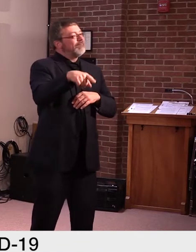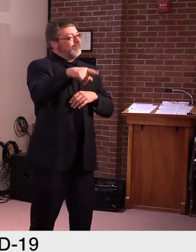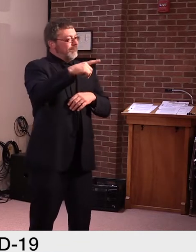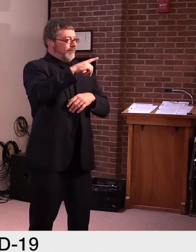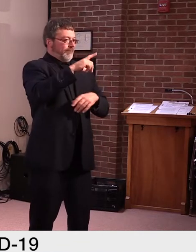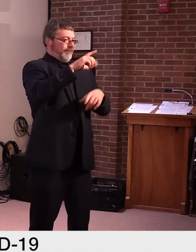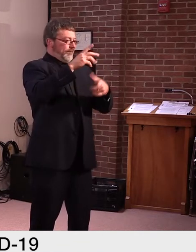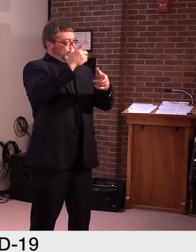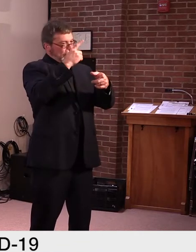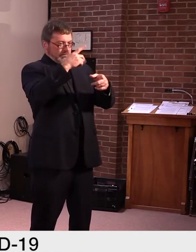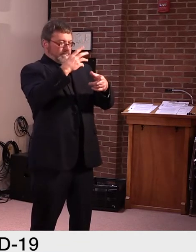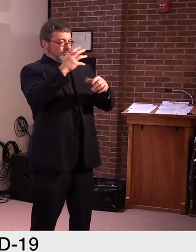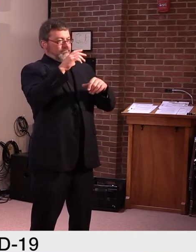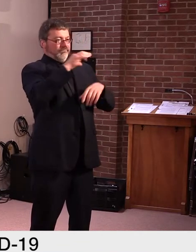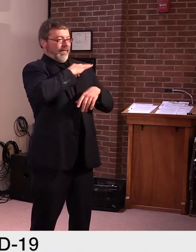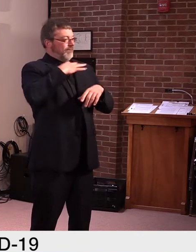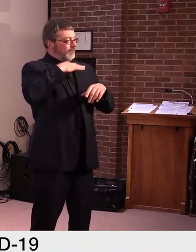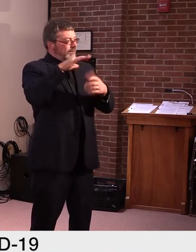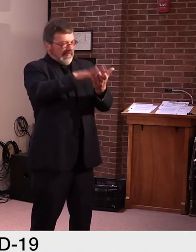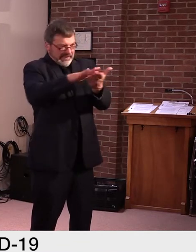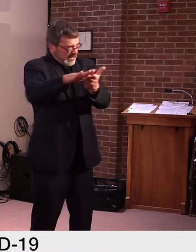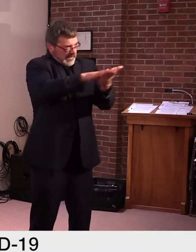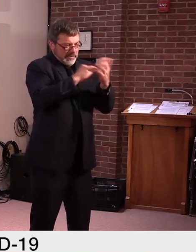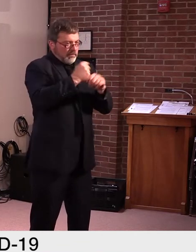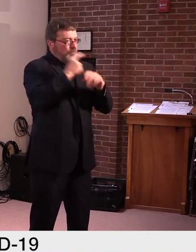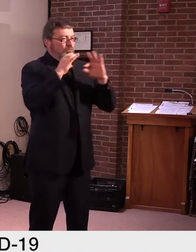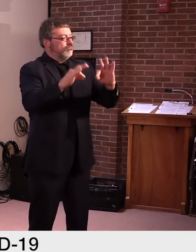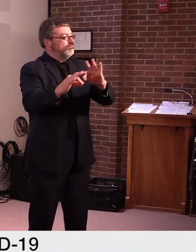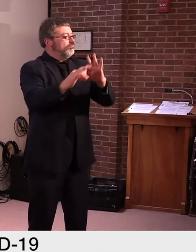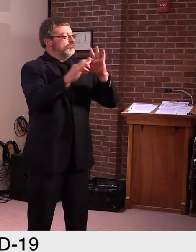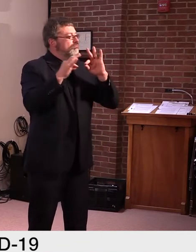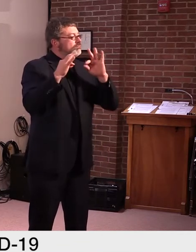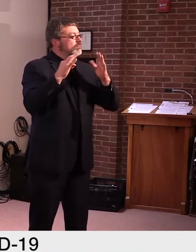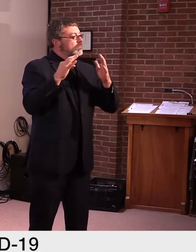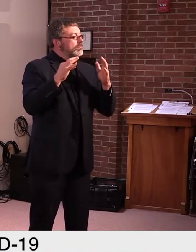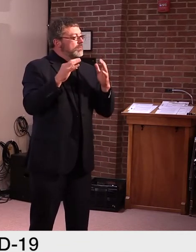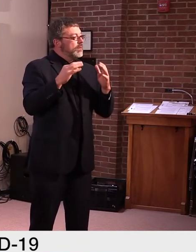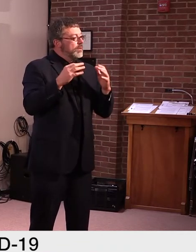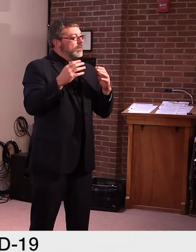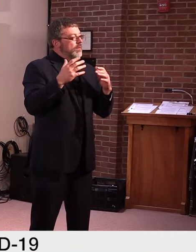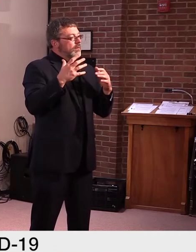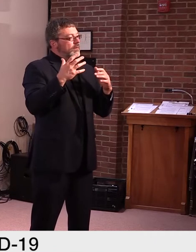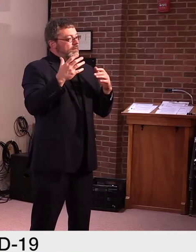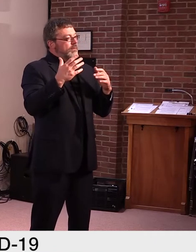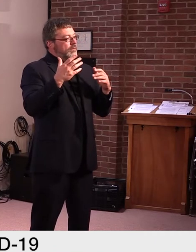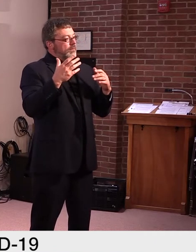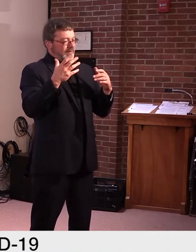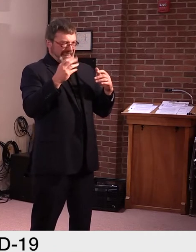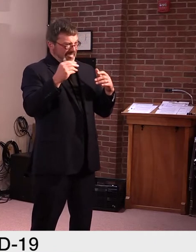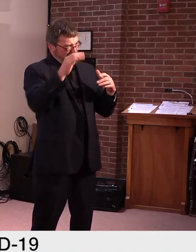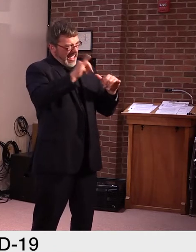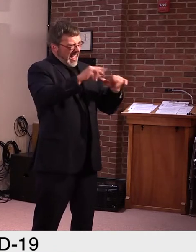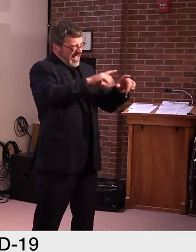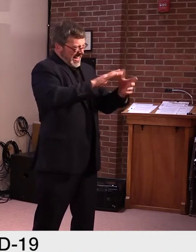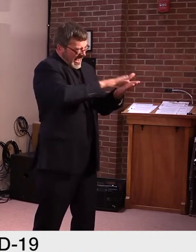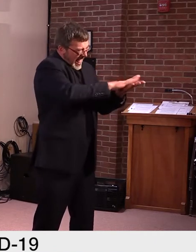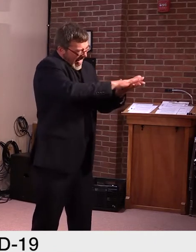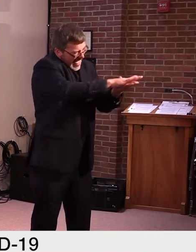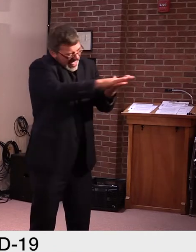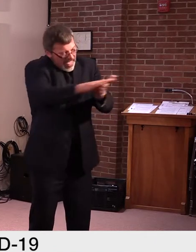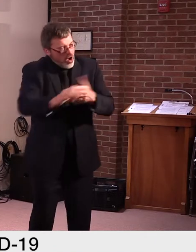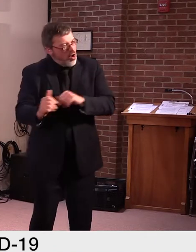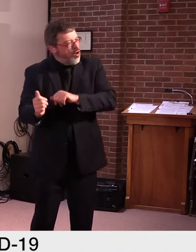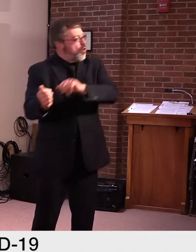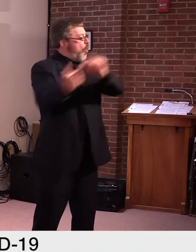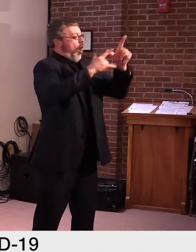way would be that CoreCivic tests the entire facility on the same basis that Vermont, uh, does it,